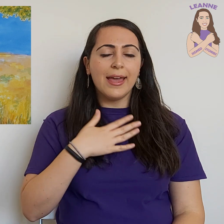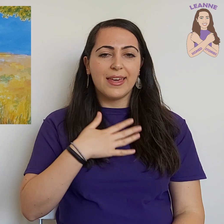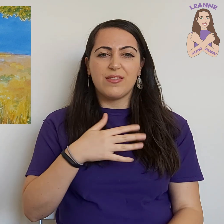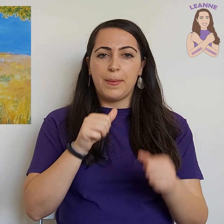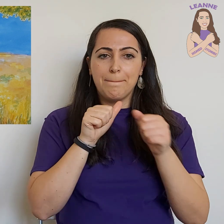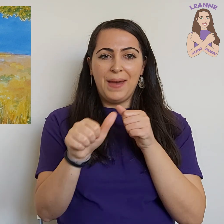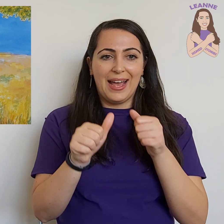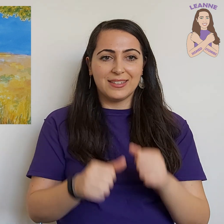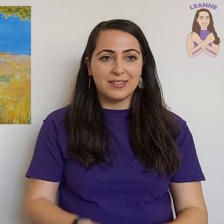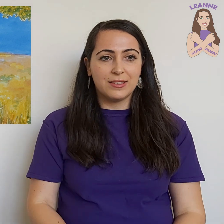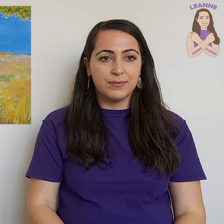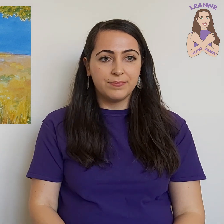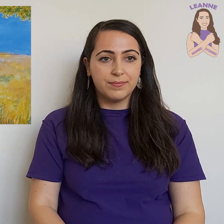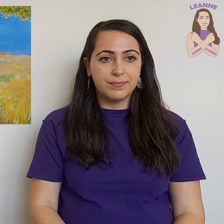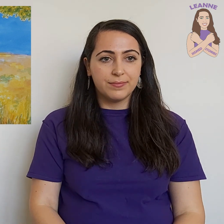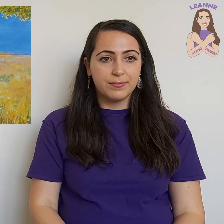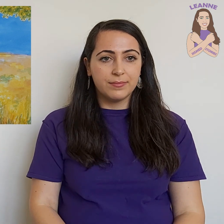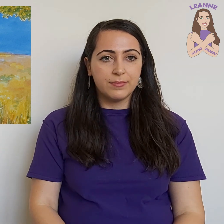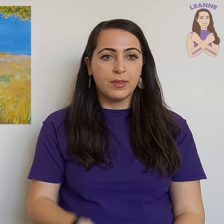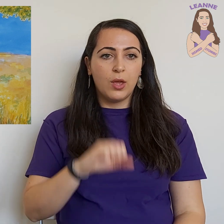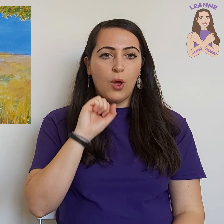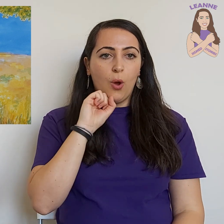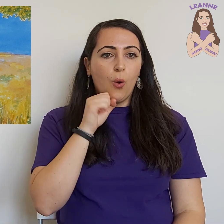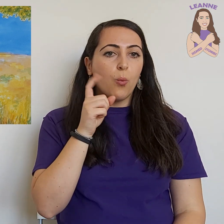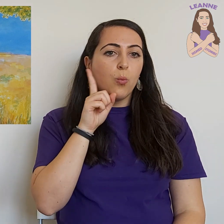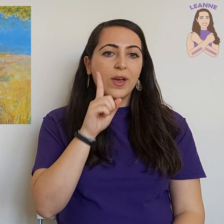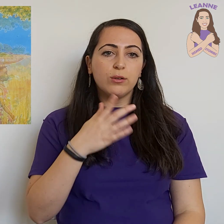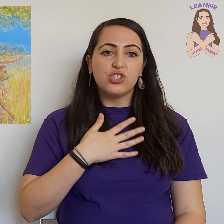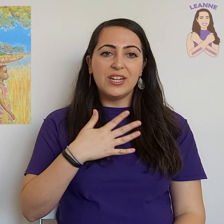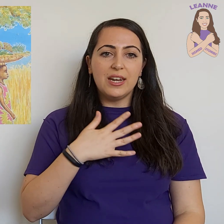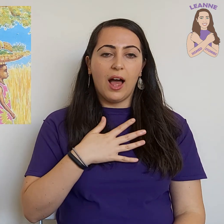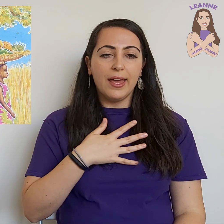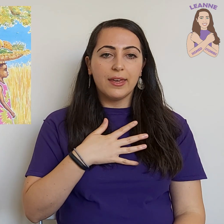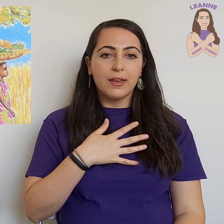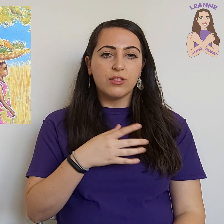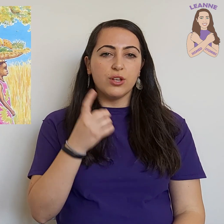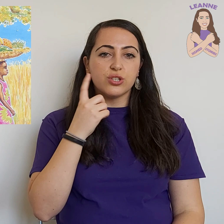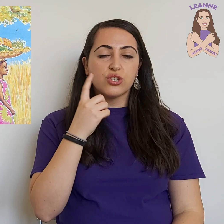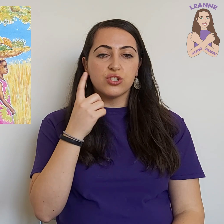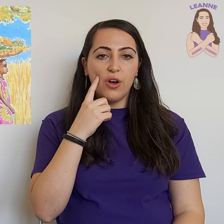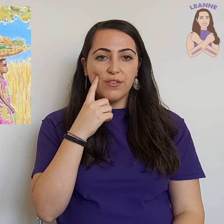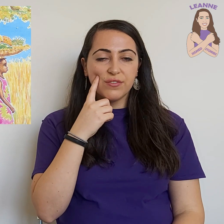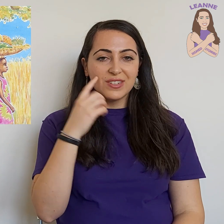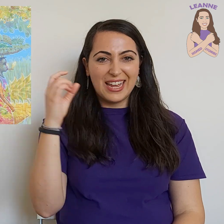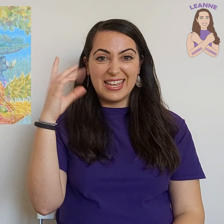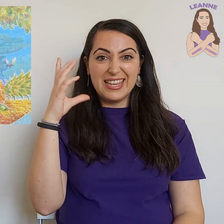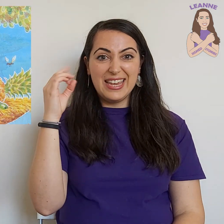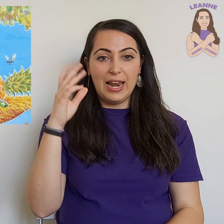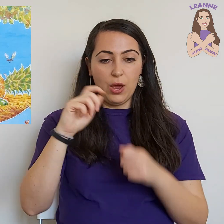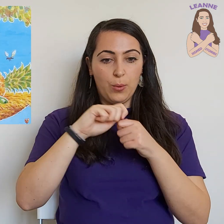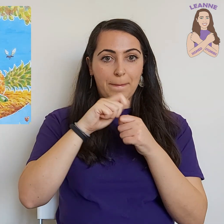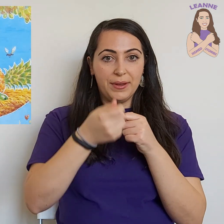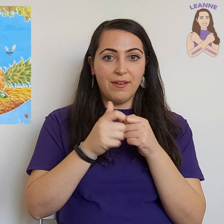the best. Will she like the soft yellow banana?